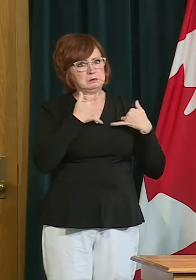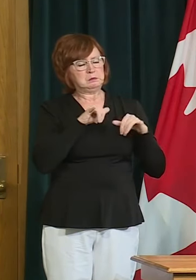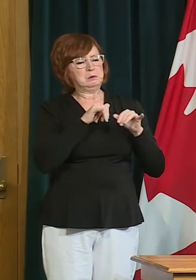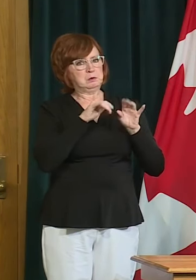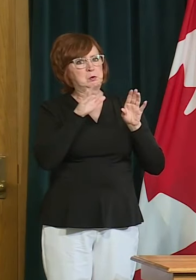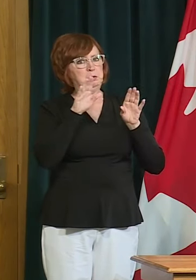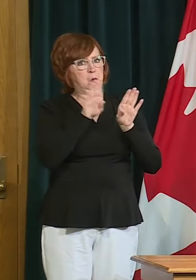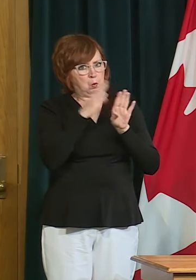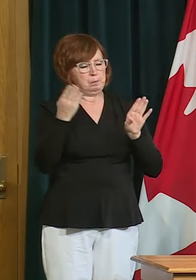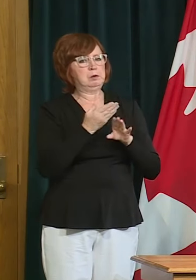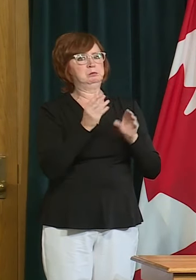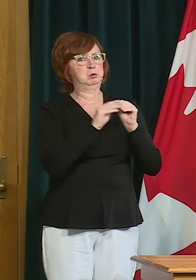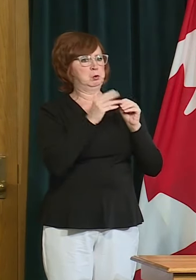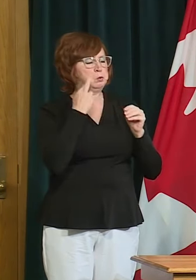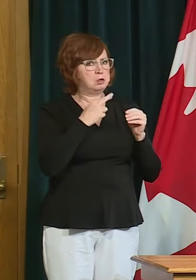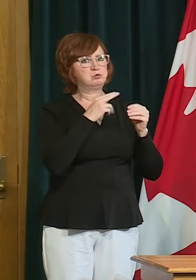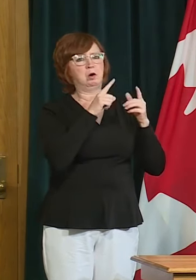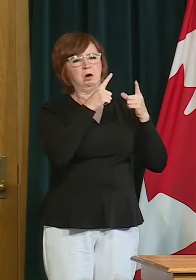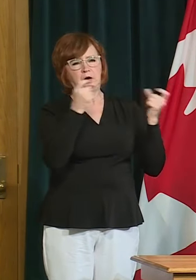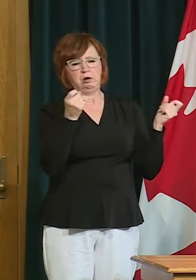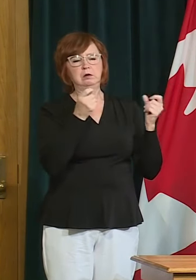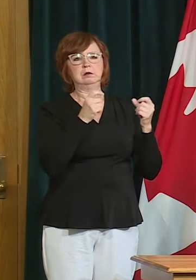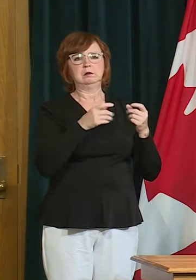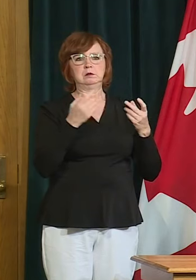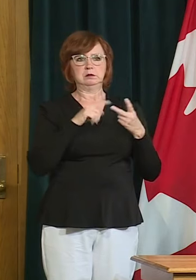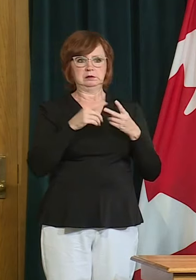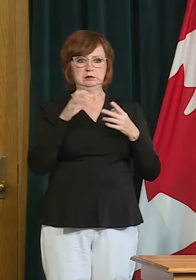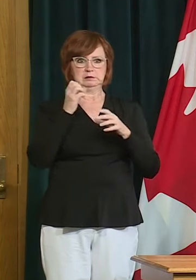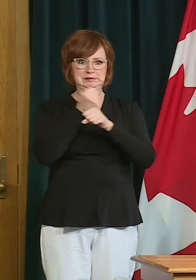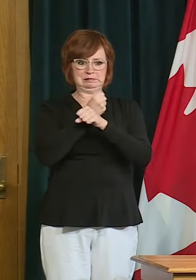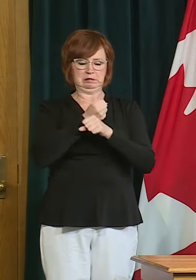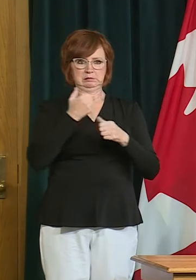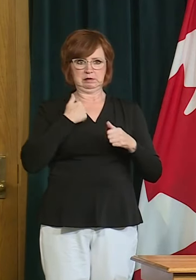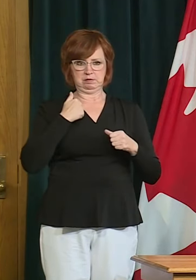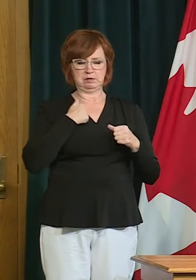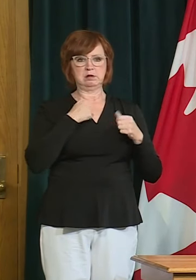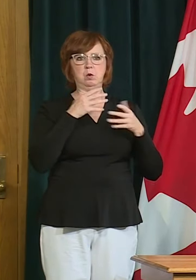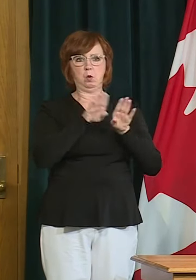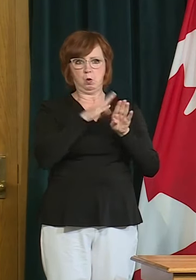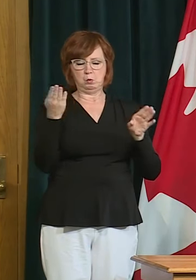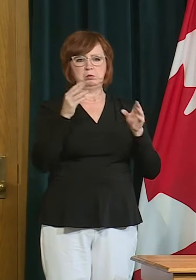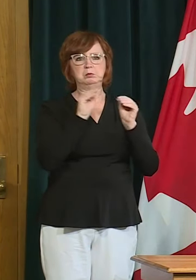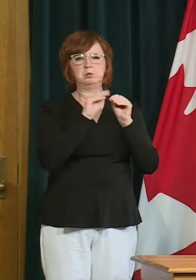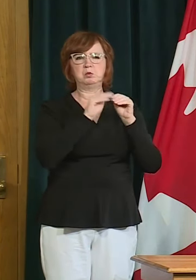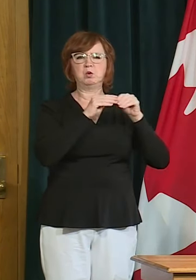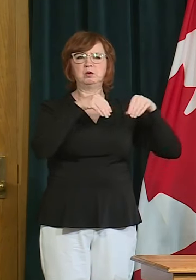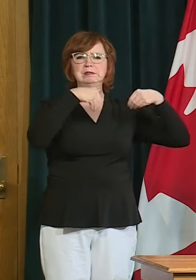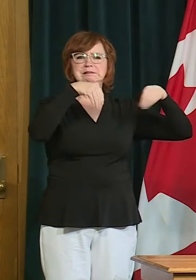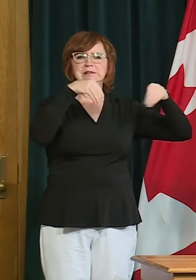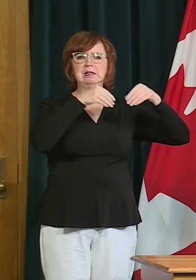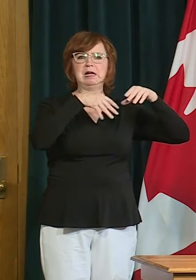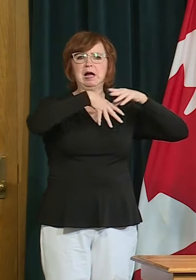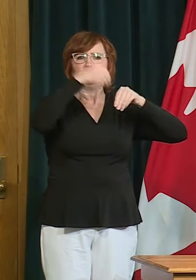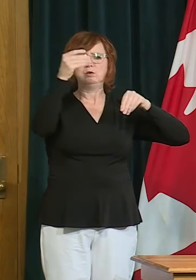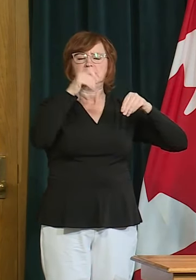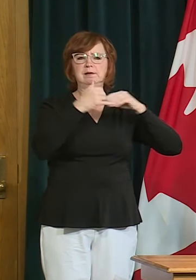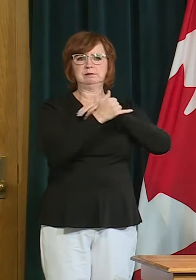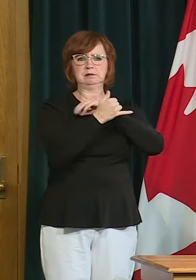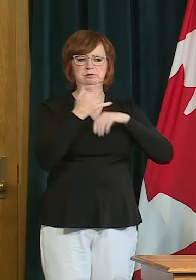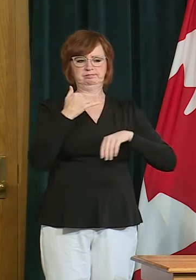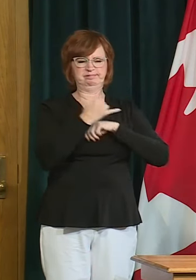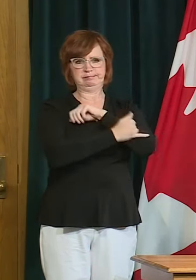manufacturing exports while Saskatchewan's manufacturing exports are down 8.2 percent this year.